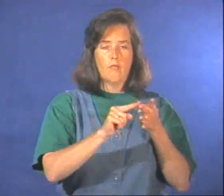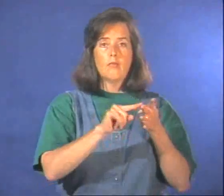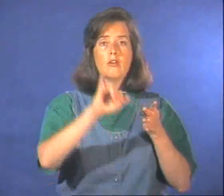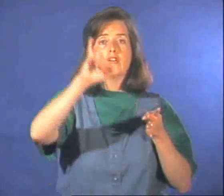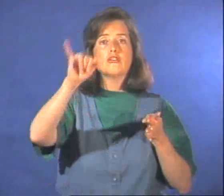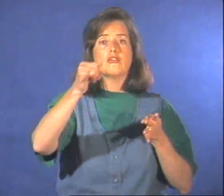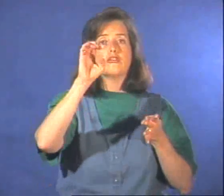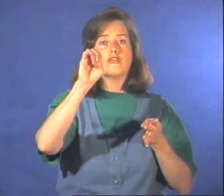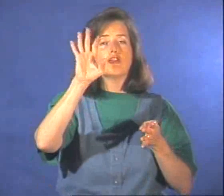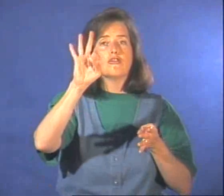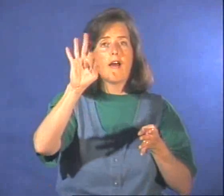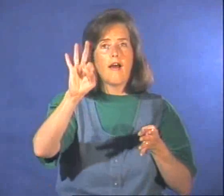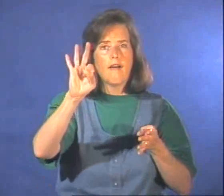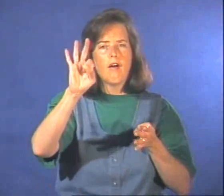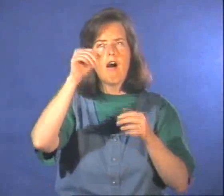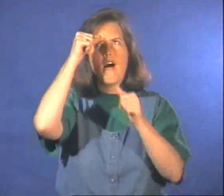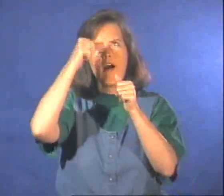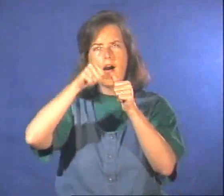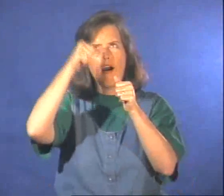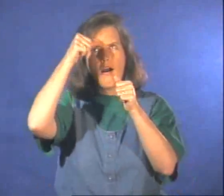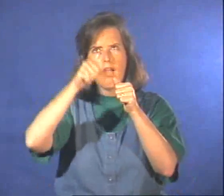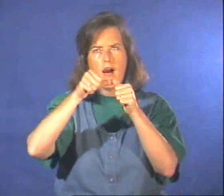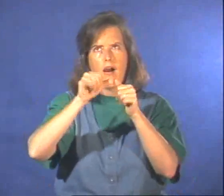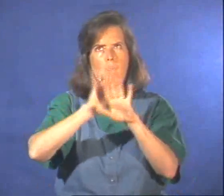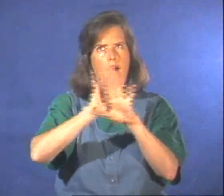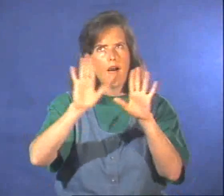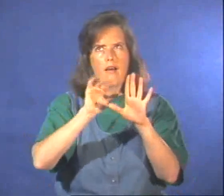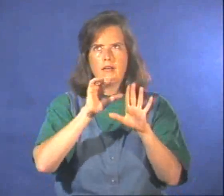Jeff remembered he did not ride with a stranger.